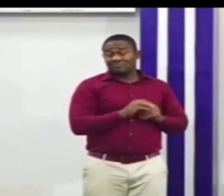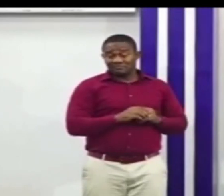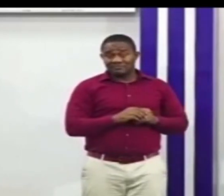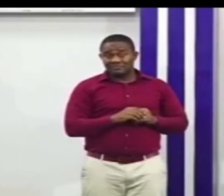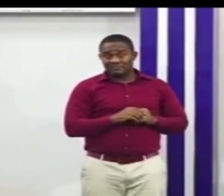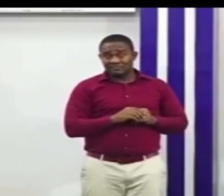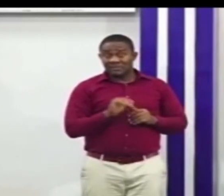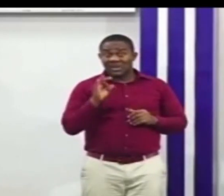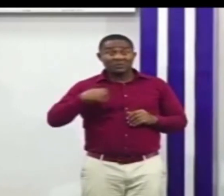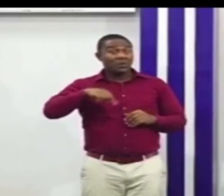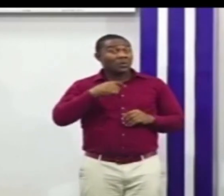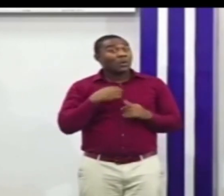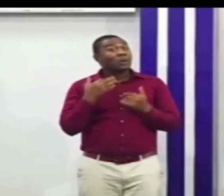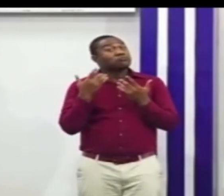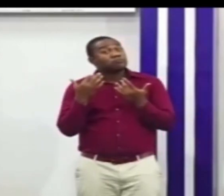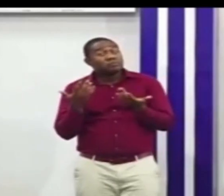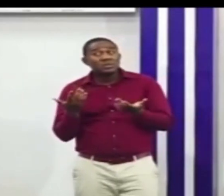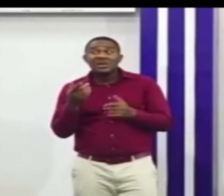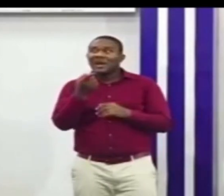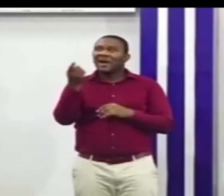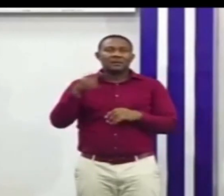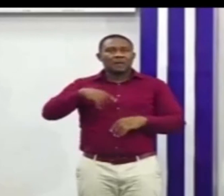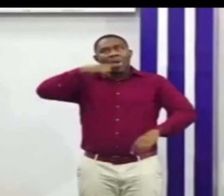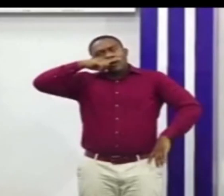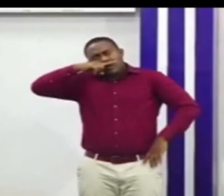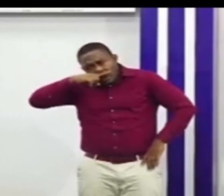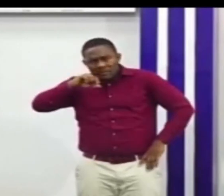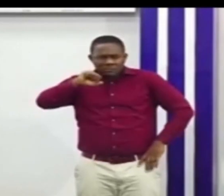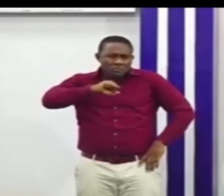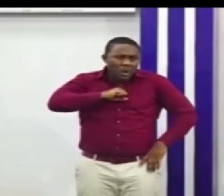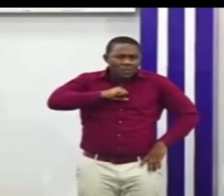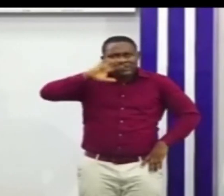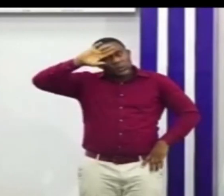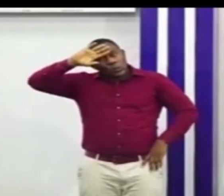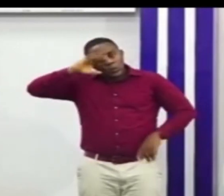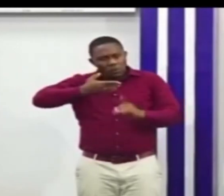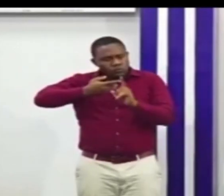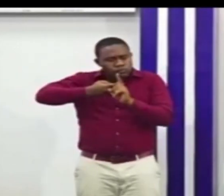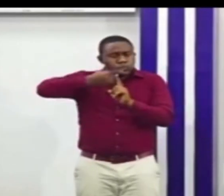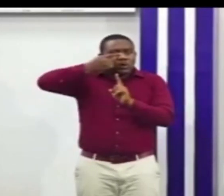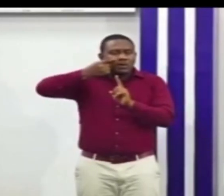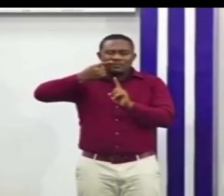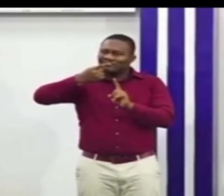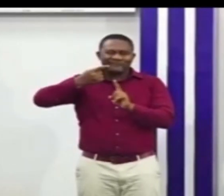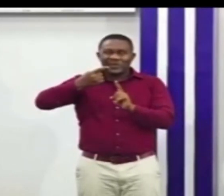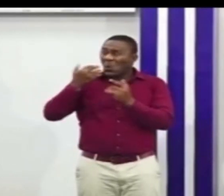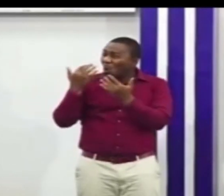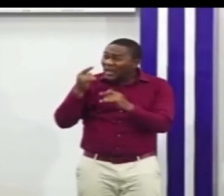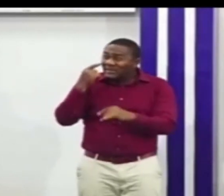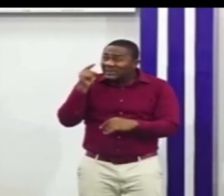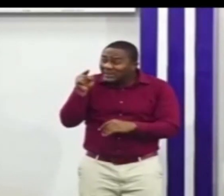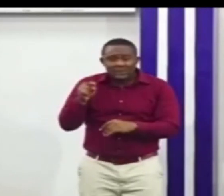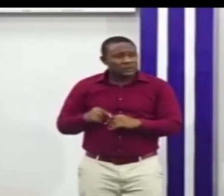for people to develop symptoms probably maybe too late we would have spread too far and the